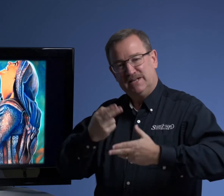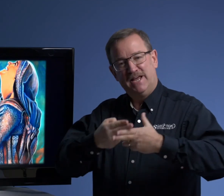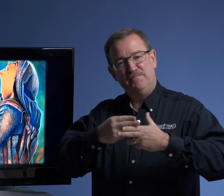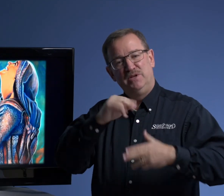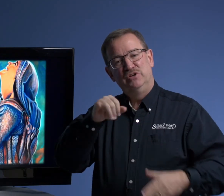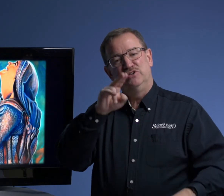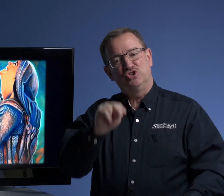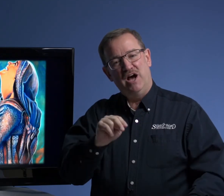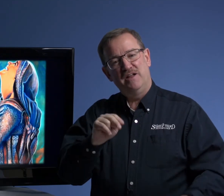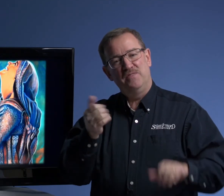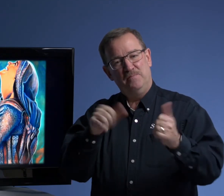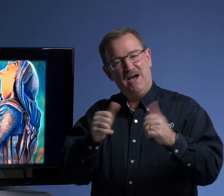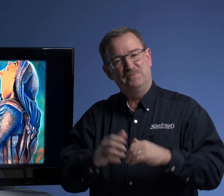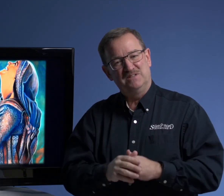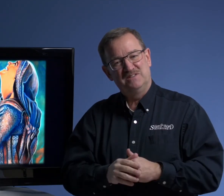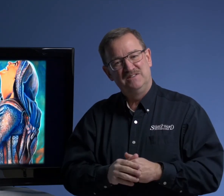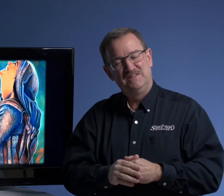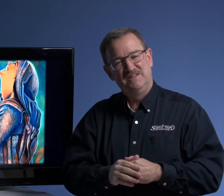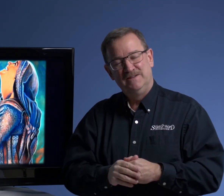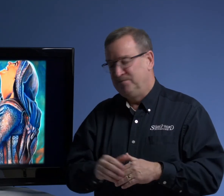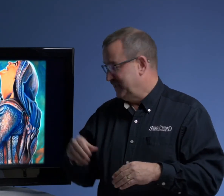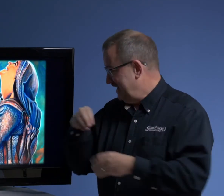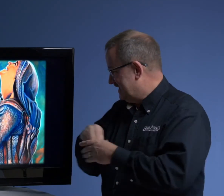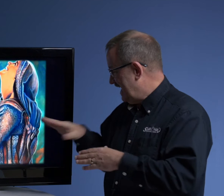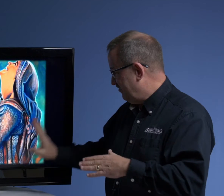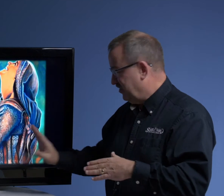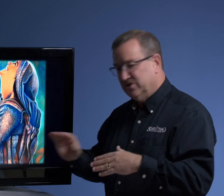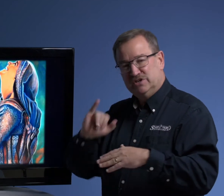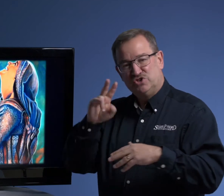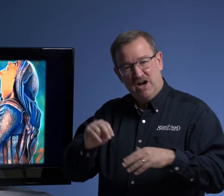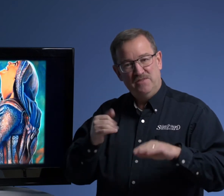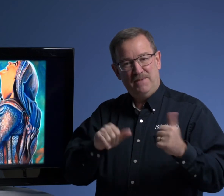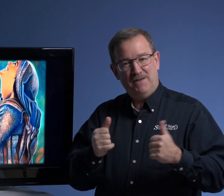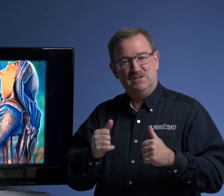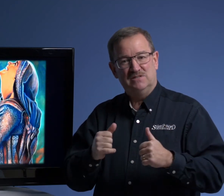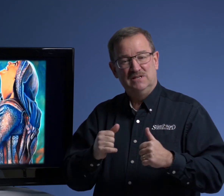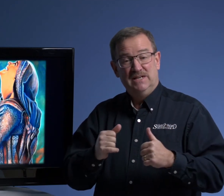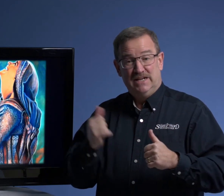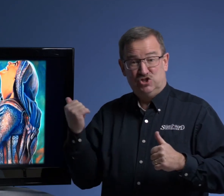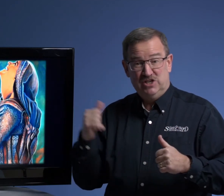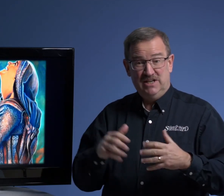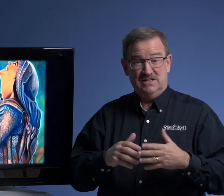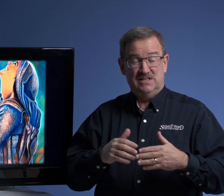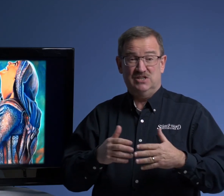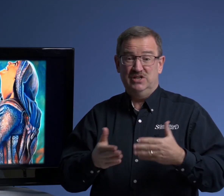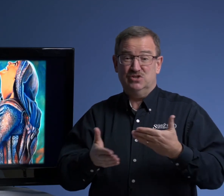name, John the Baptist. Inside of her is John the Baptist. And she is, she is